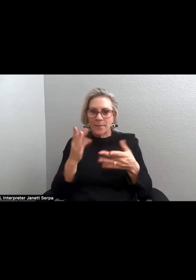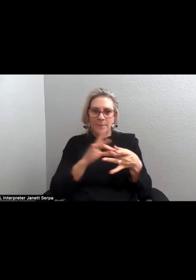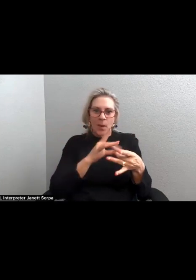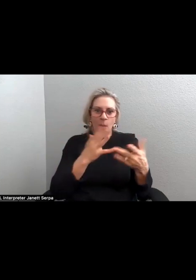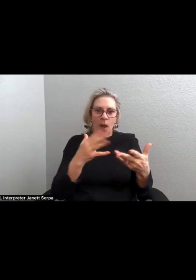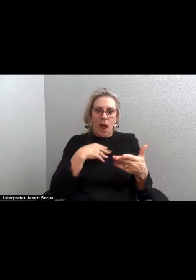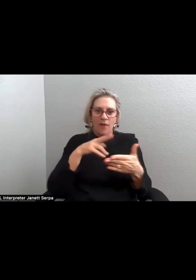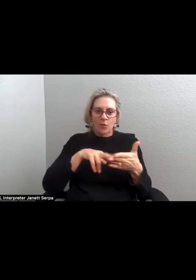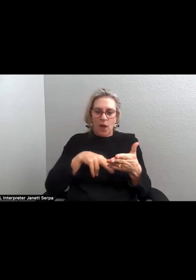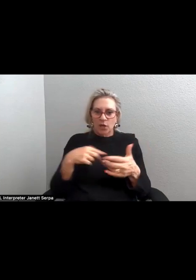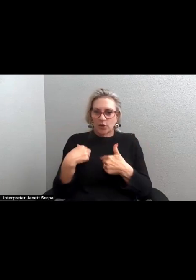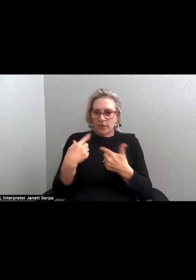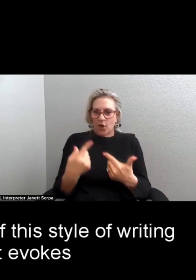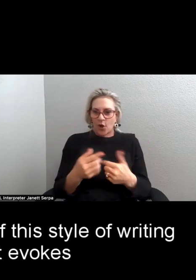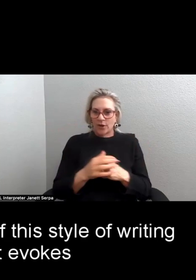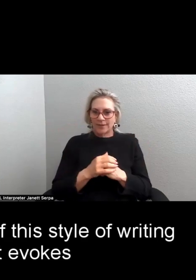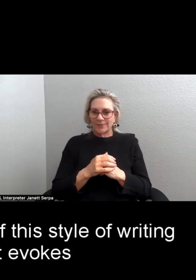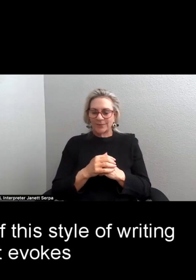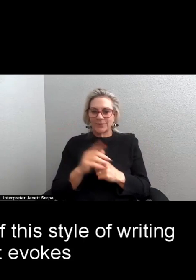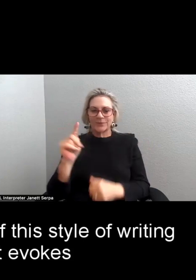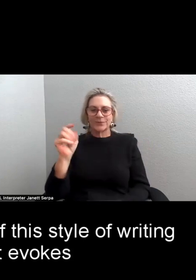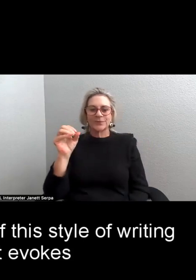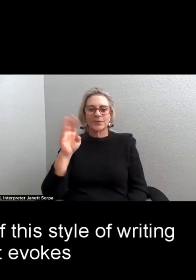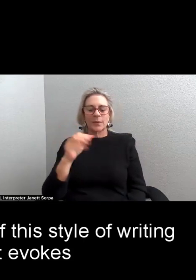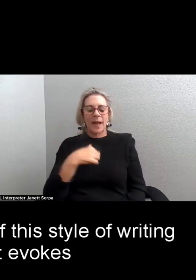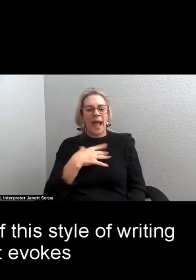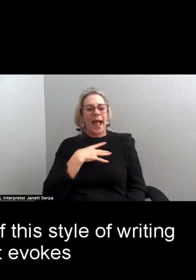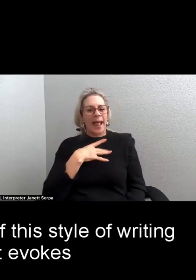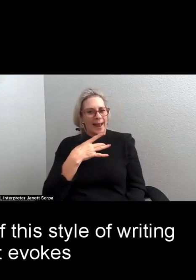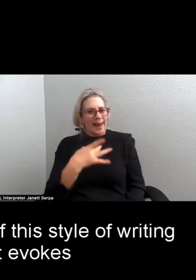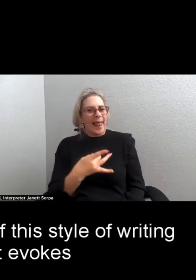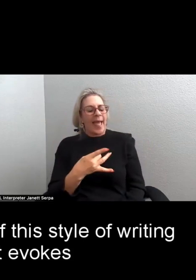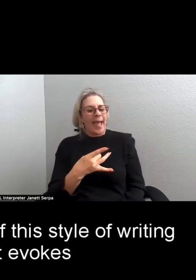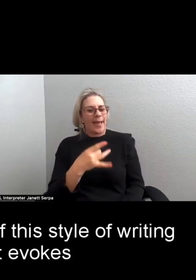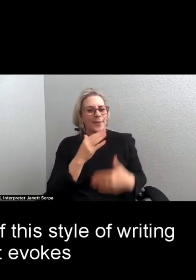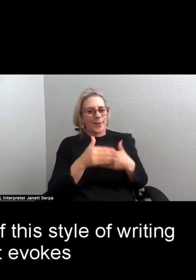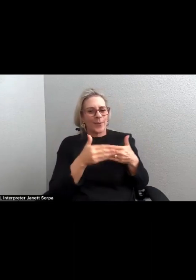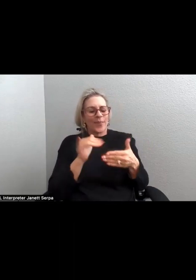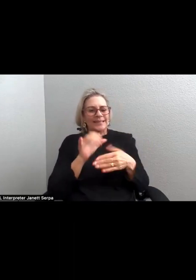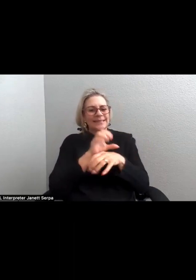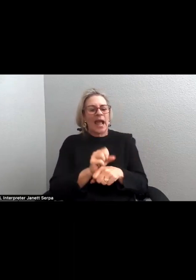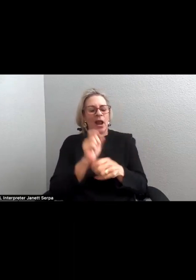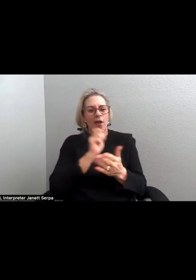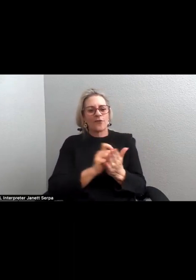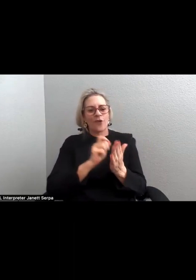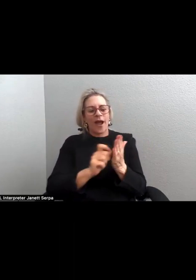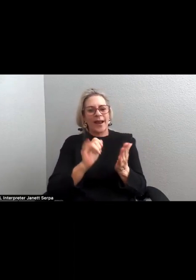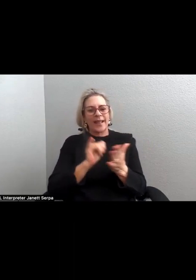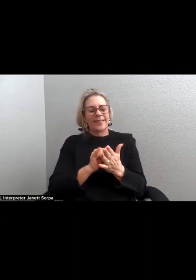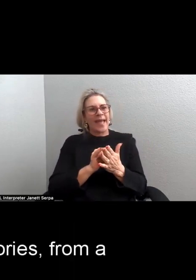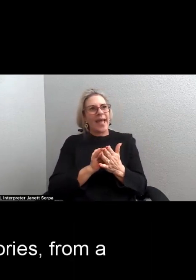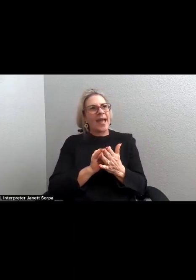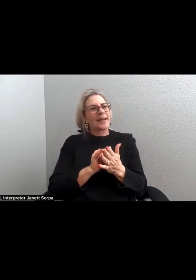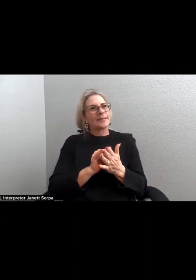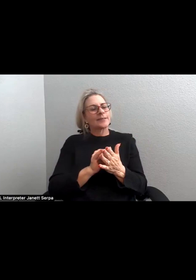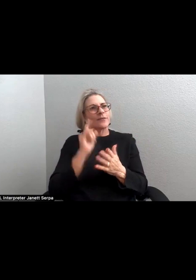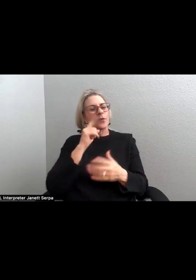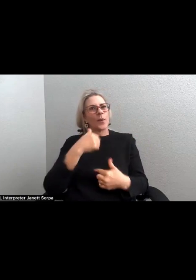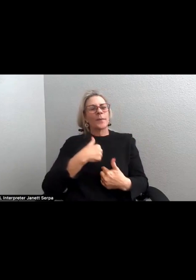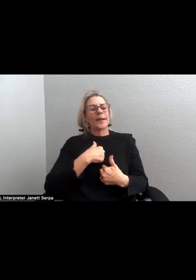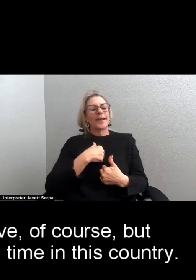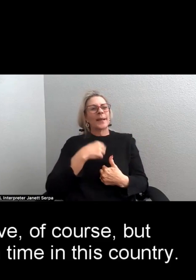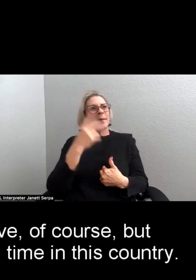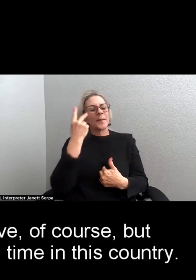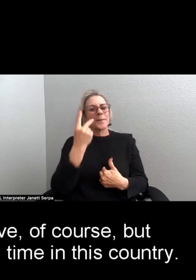I would like the immediacy of this style of writing that it just evokes, I don't know, for me memories